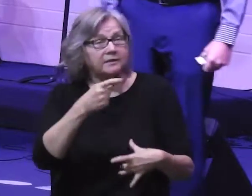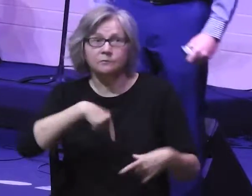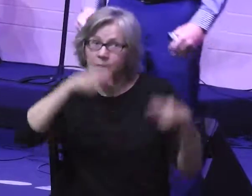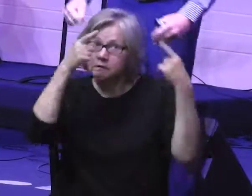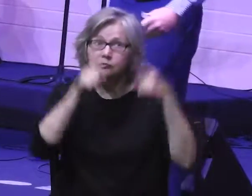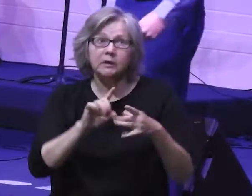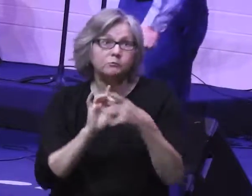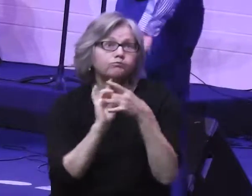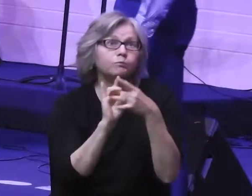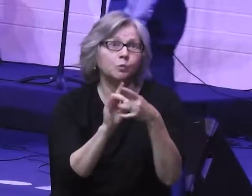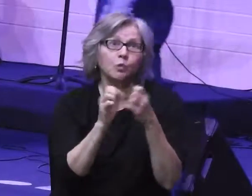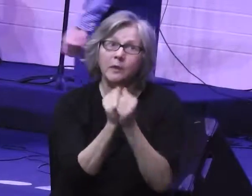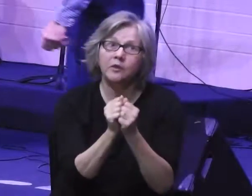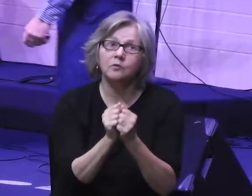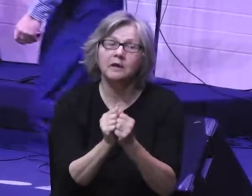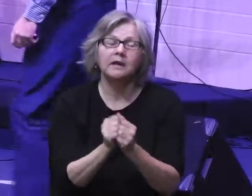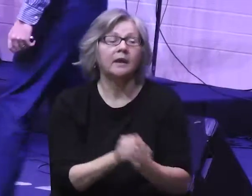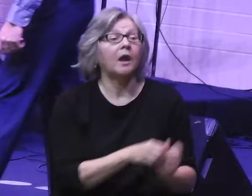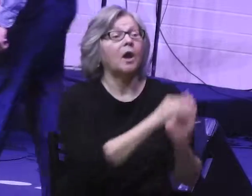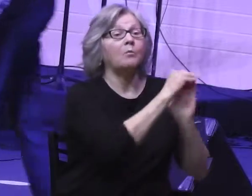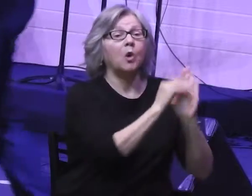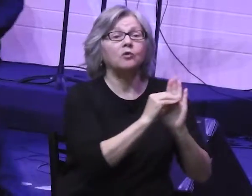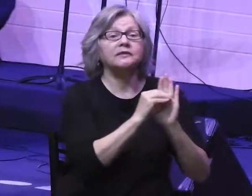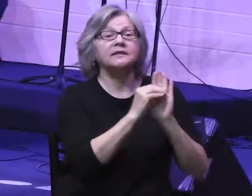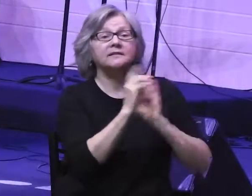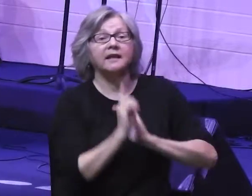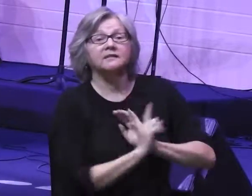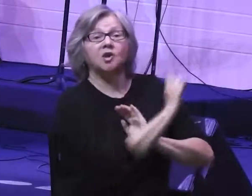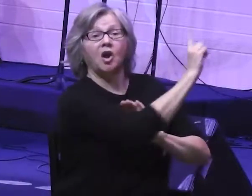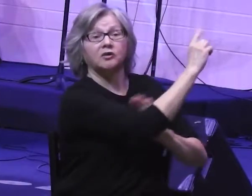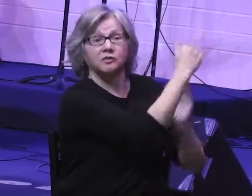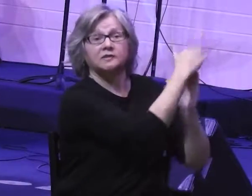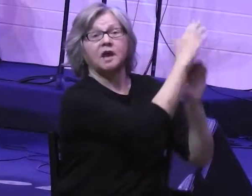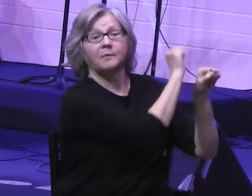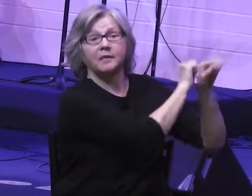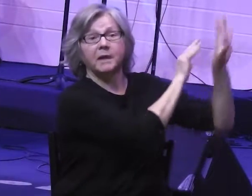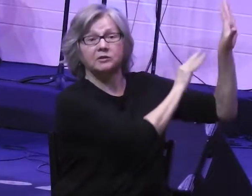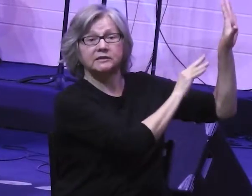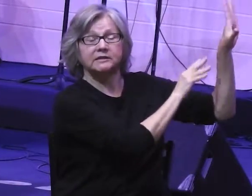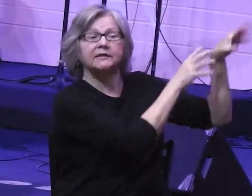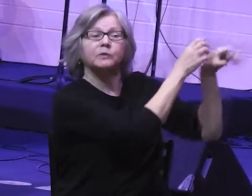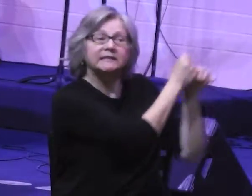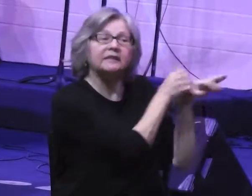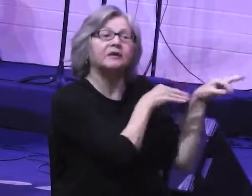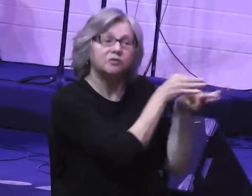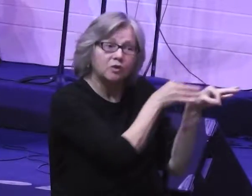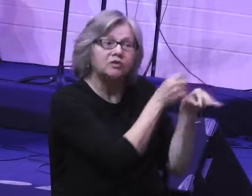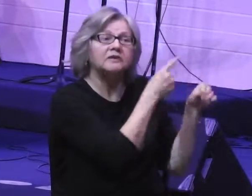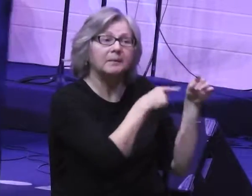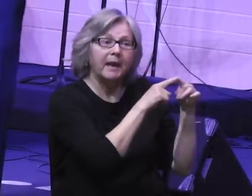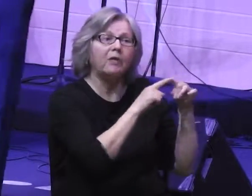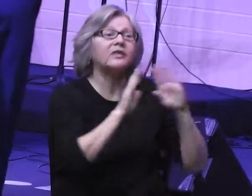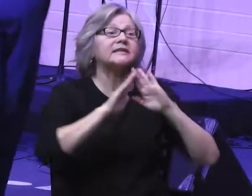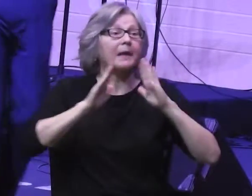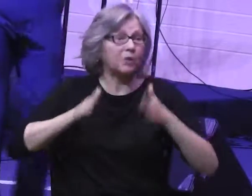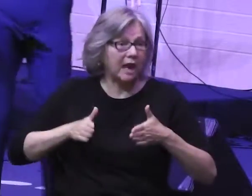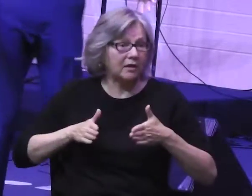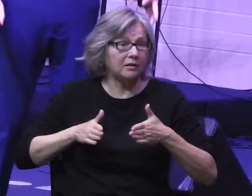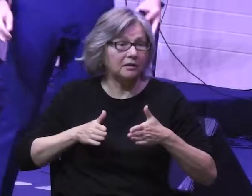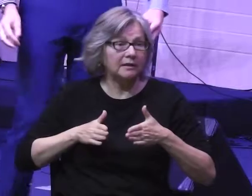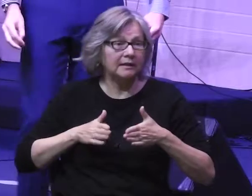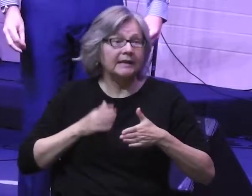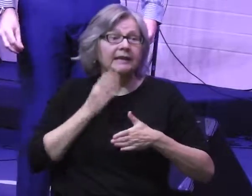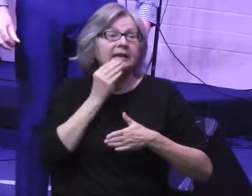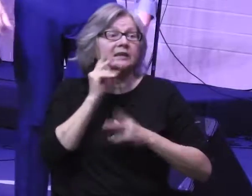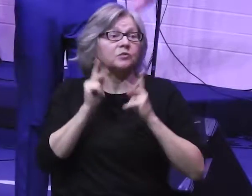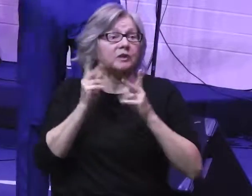yep, we're in on this. Moses is on top of the mountain. He's receiving instructions about the tabernacle. Israel's